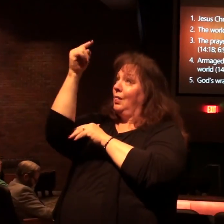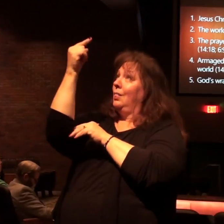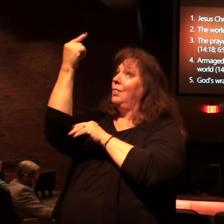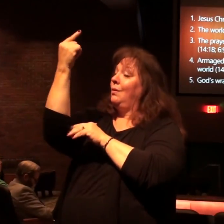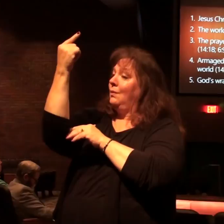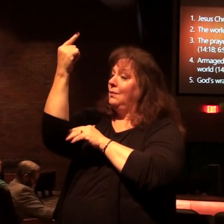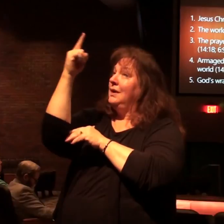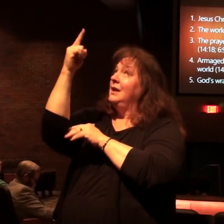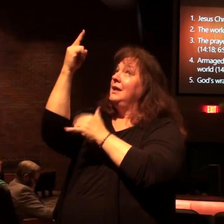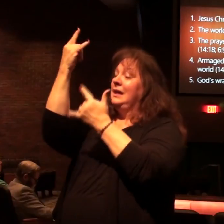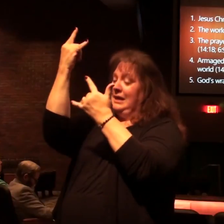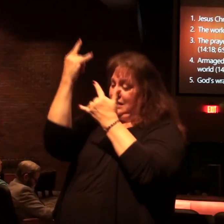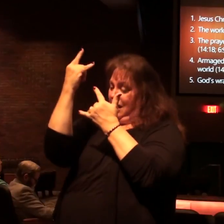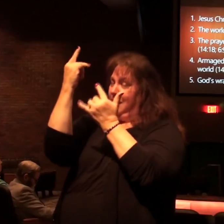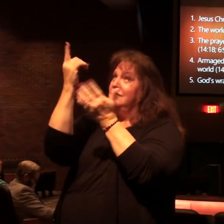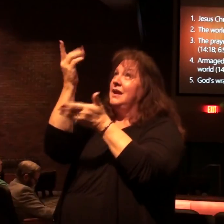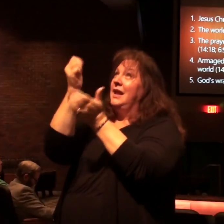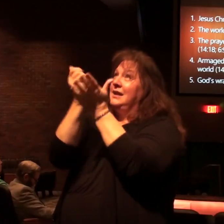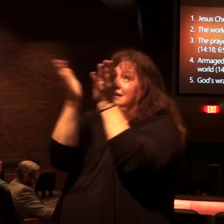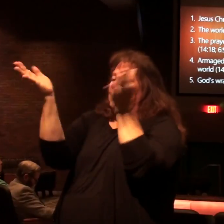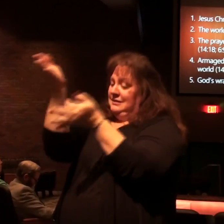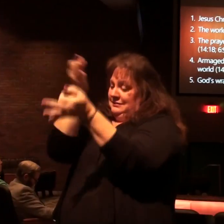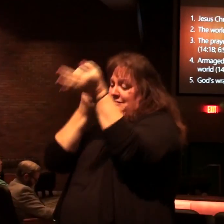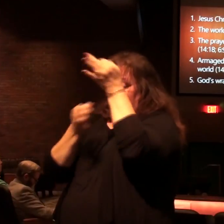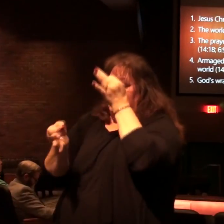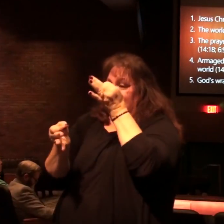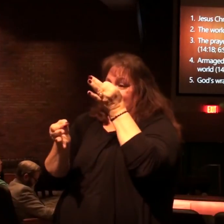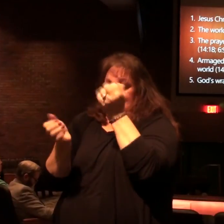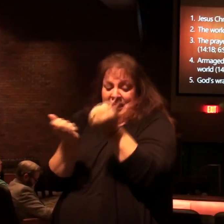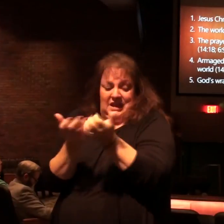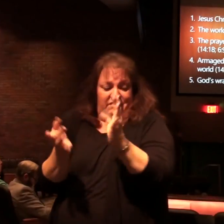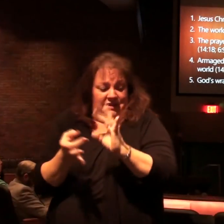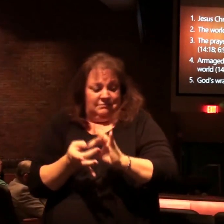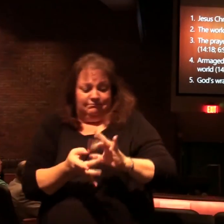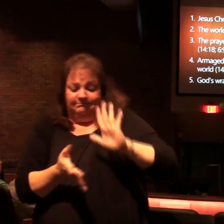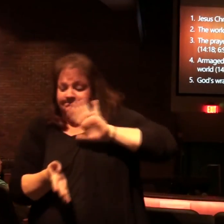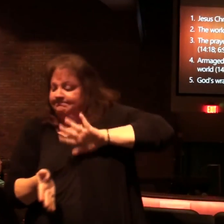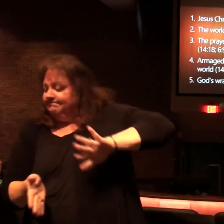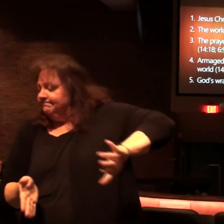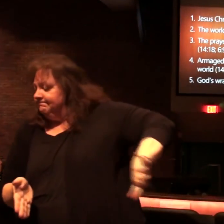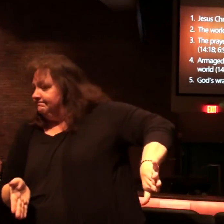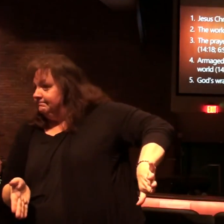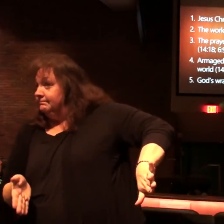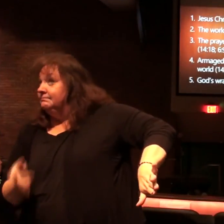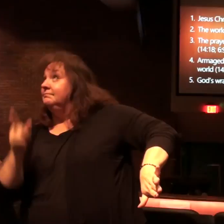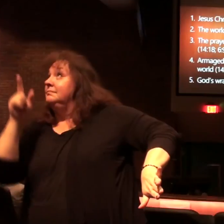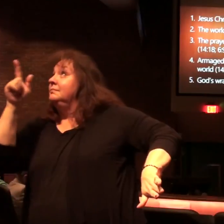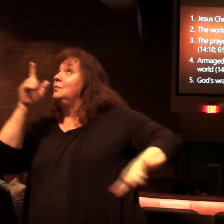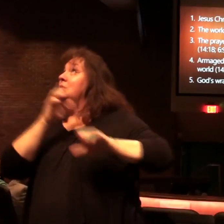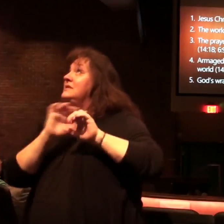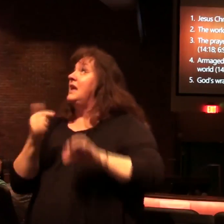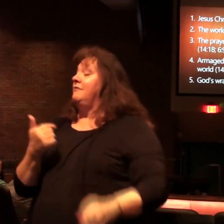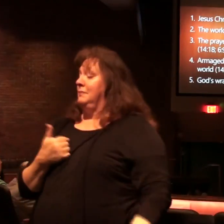as the one who loved you and died for you and let go of everything else, I'll save you.